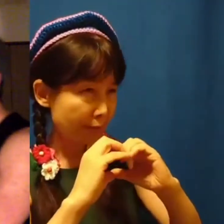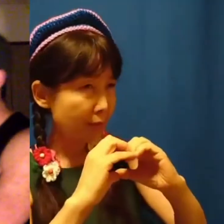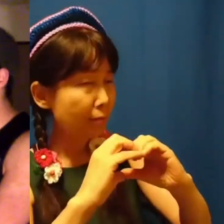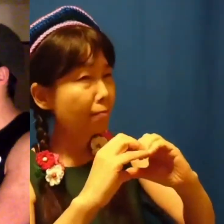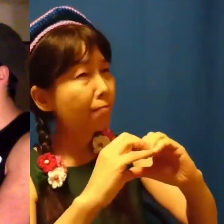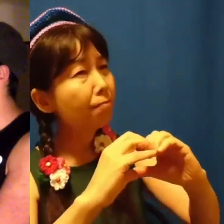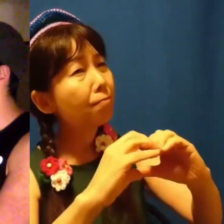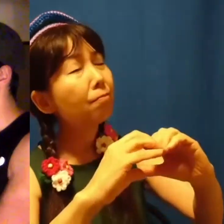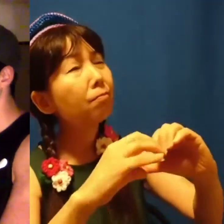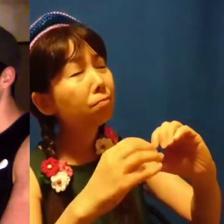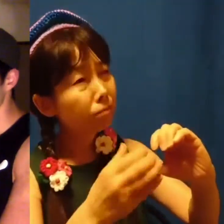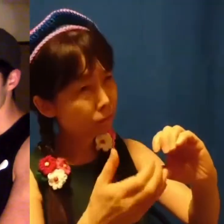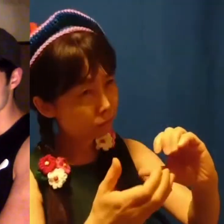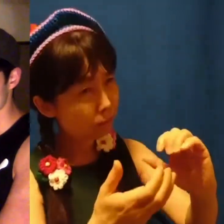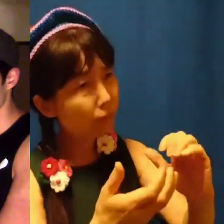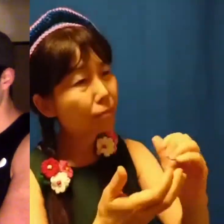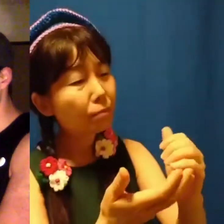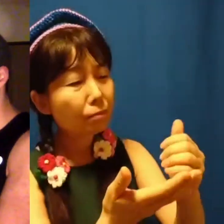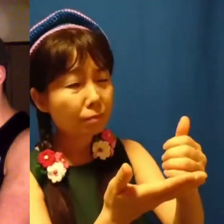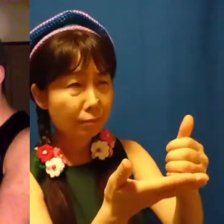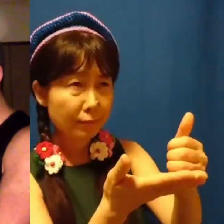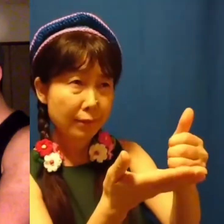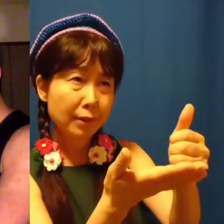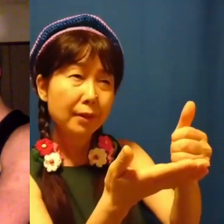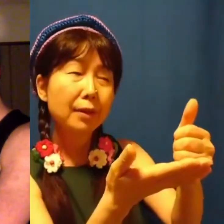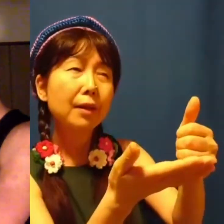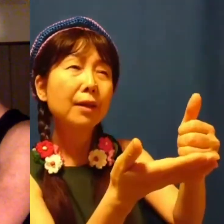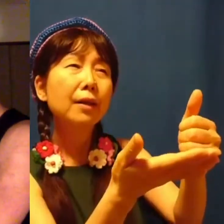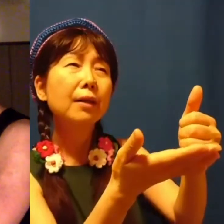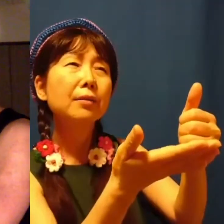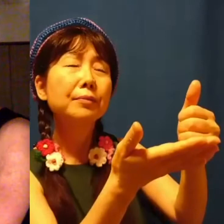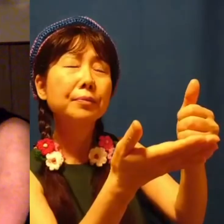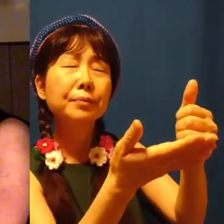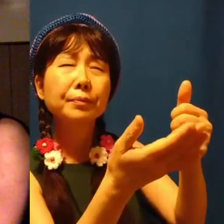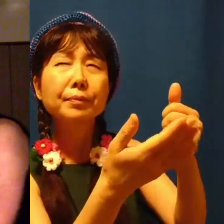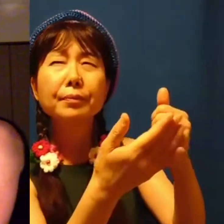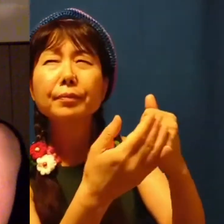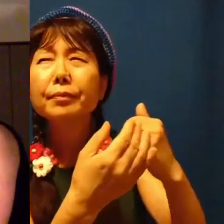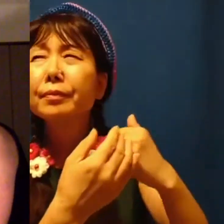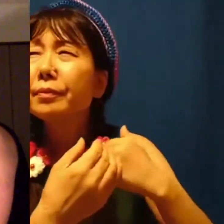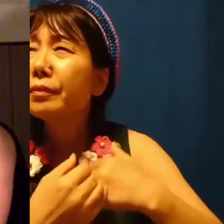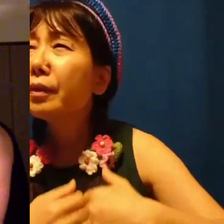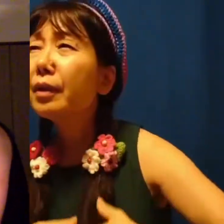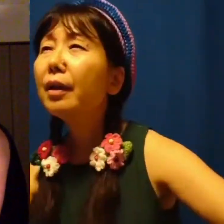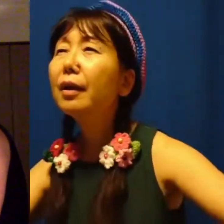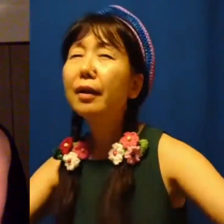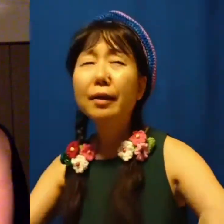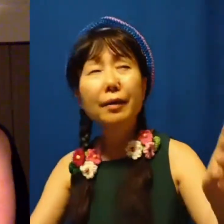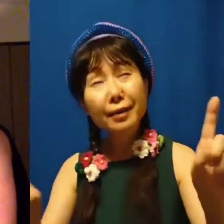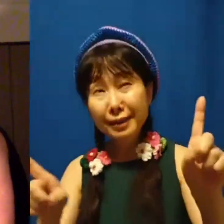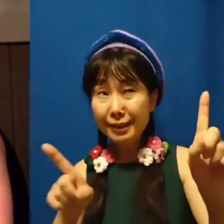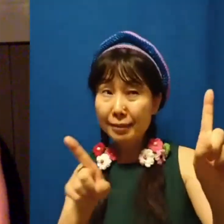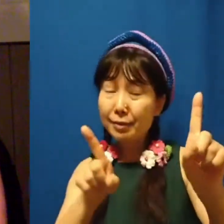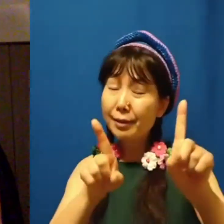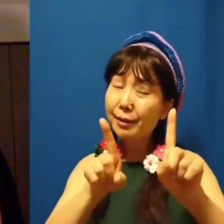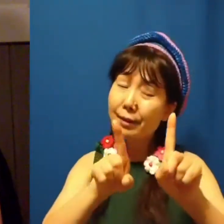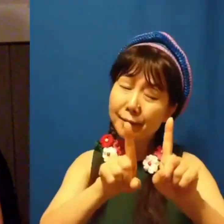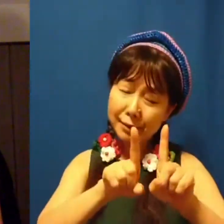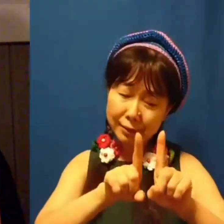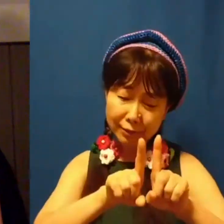own true love, And staying well with